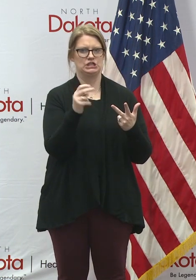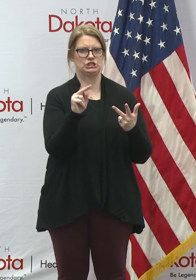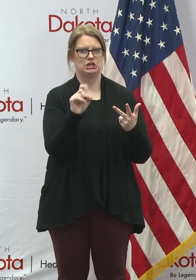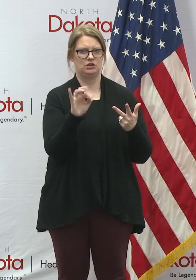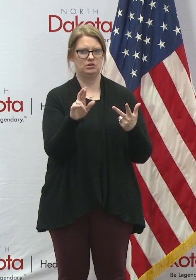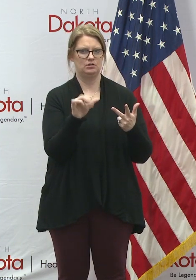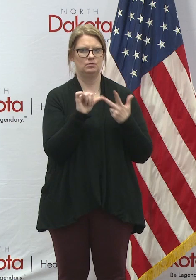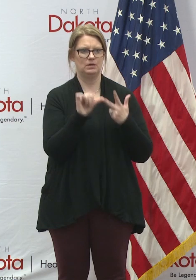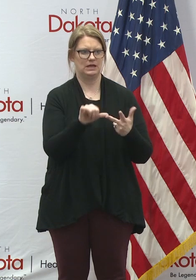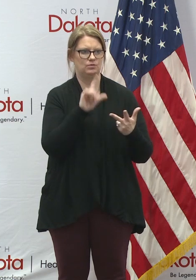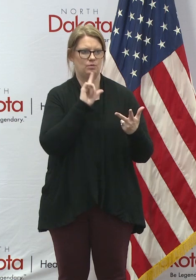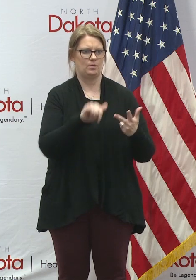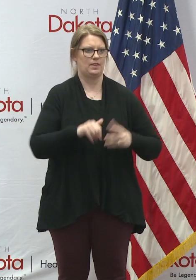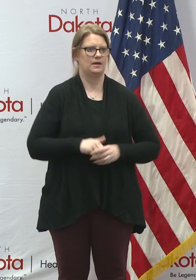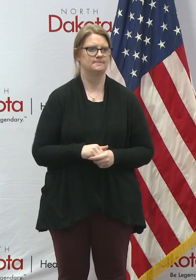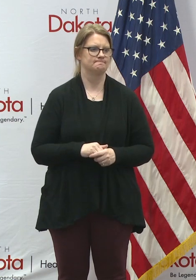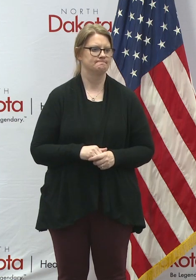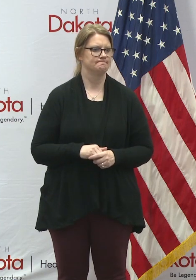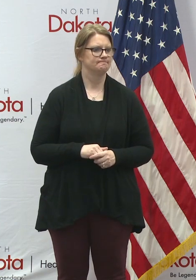and we'll continue to report that.